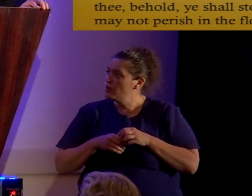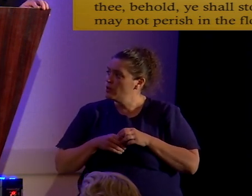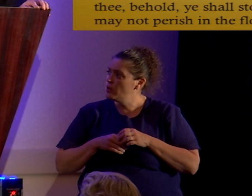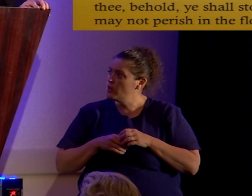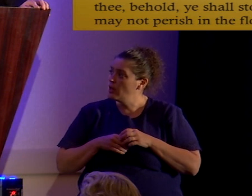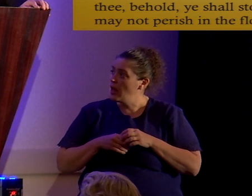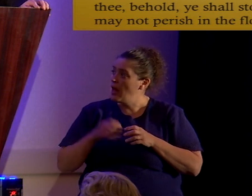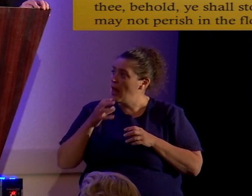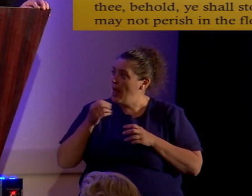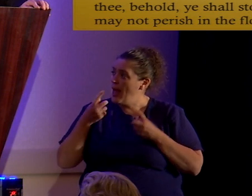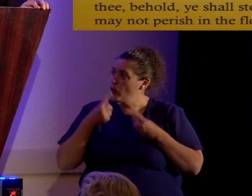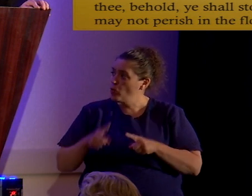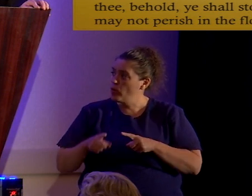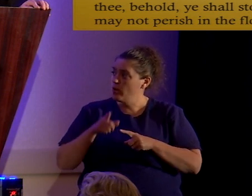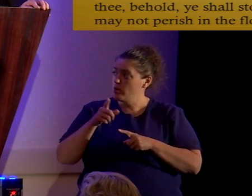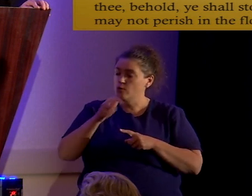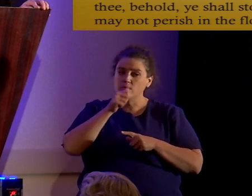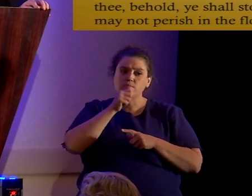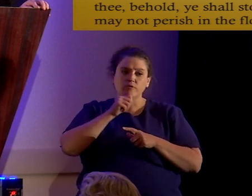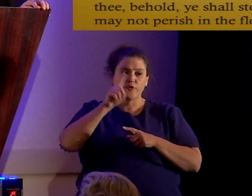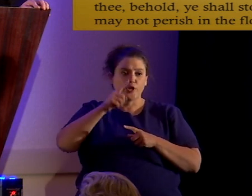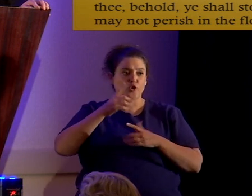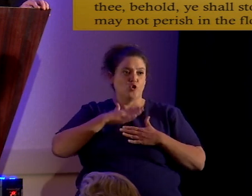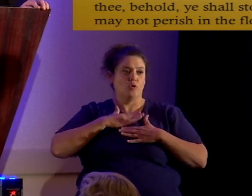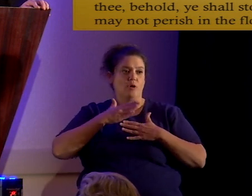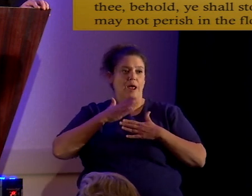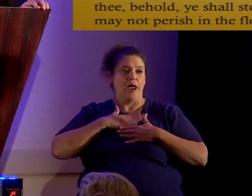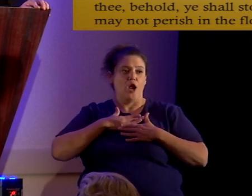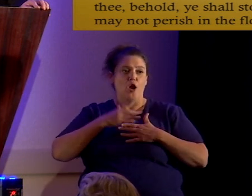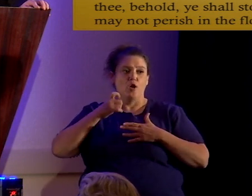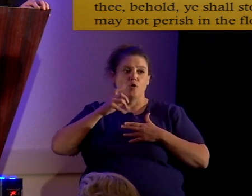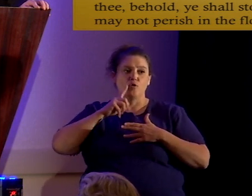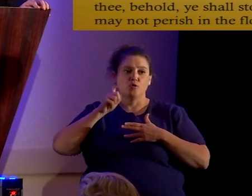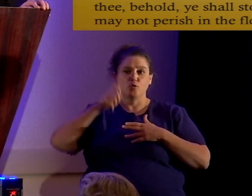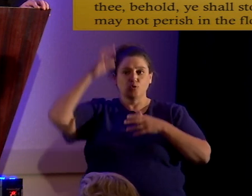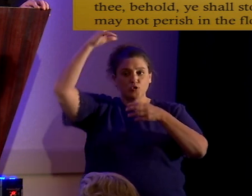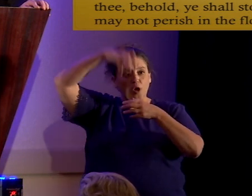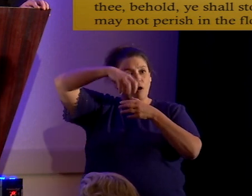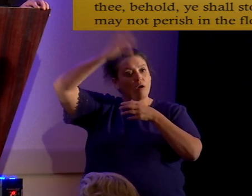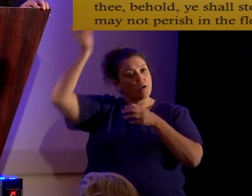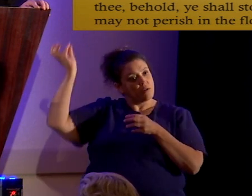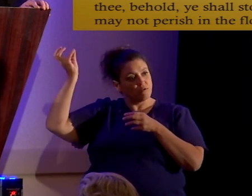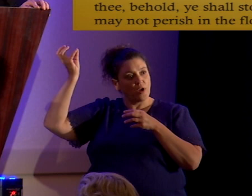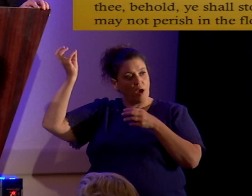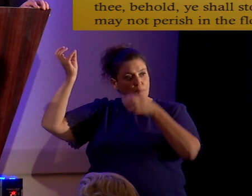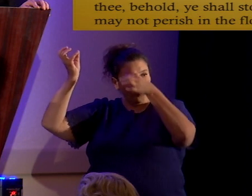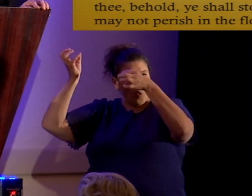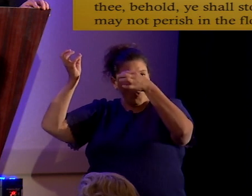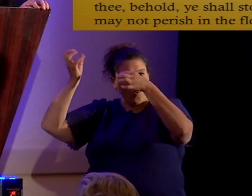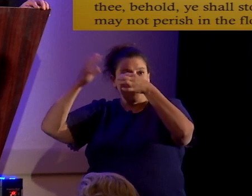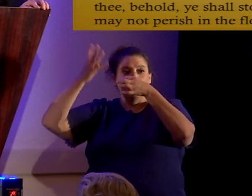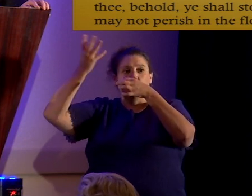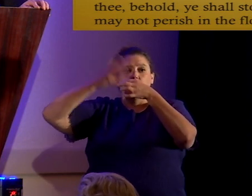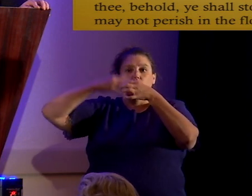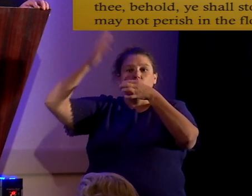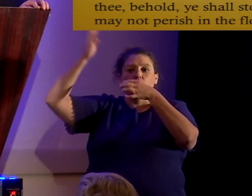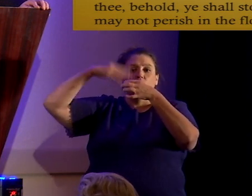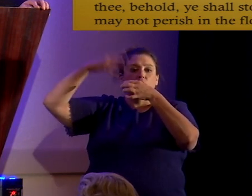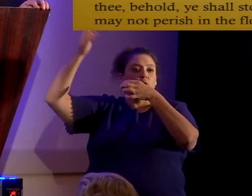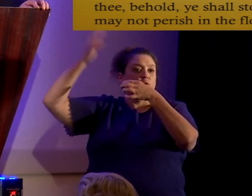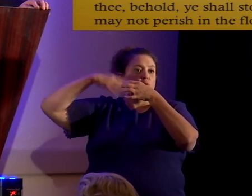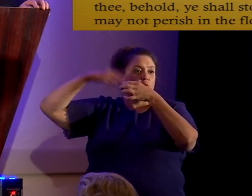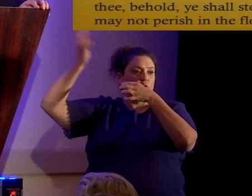And when thou shalt suffer for air, thou shalt unstop the hole and receive air. That